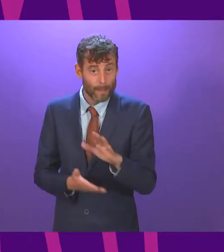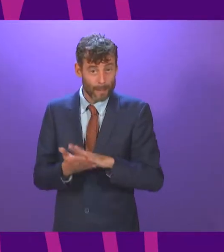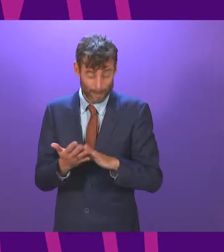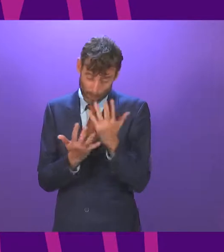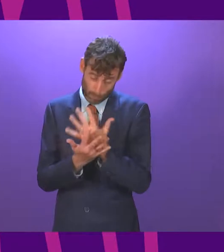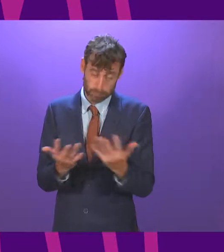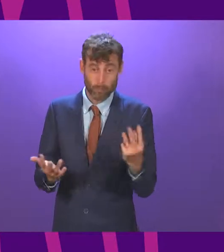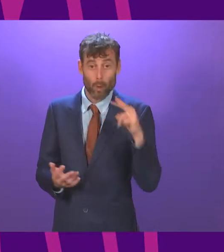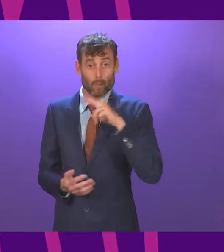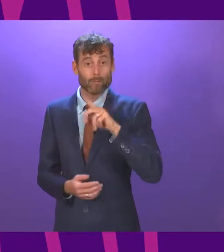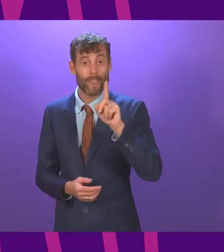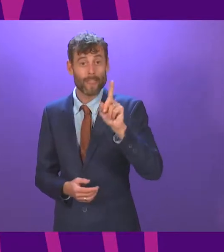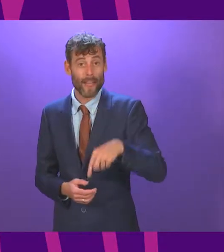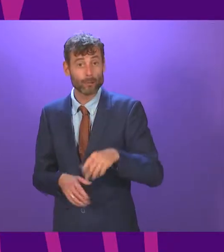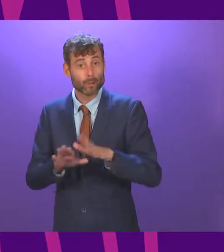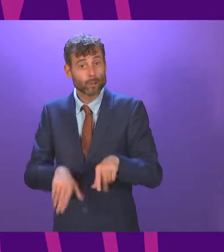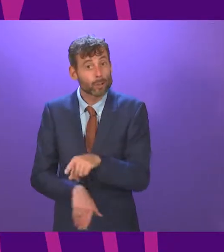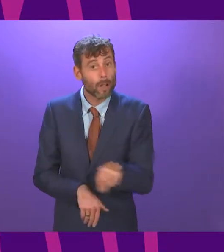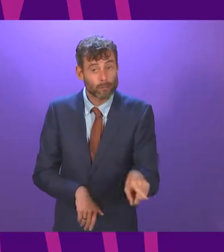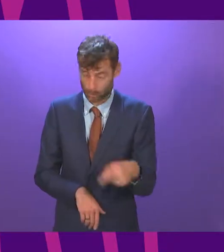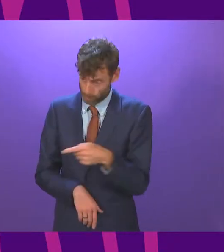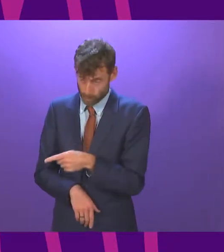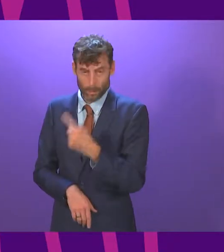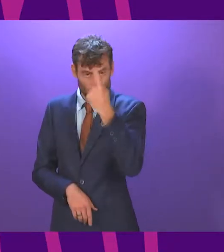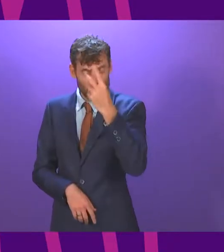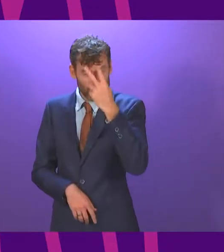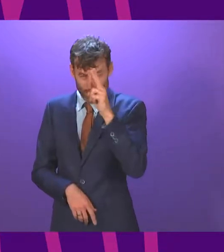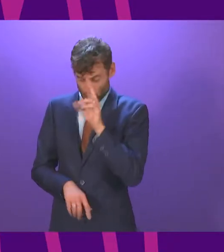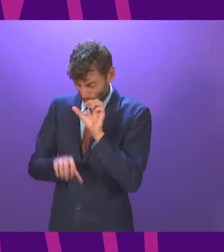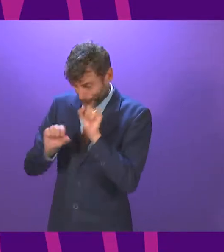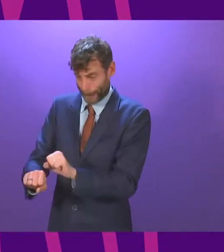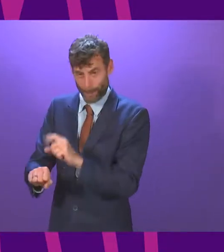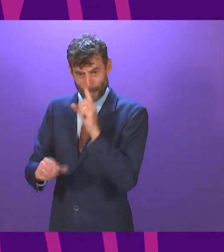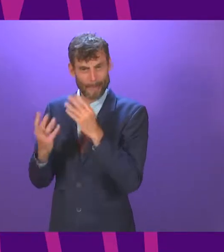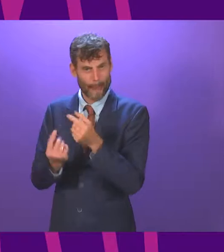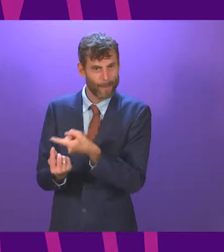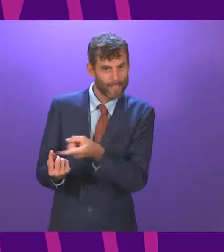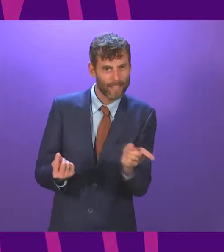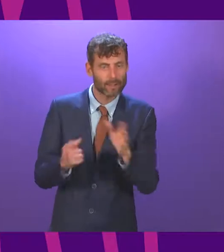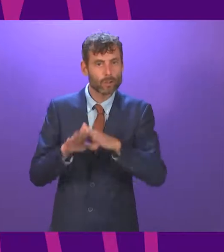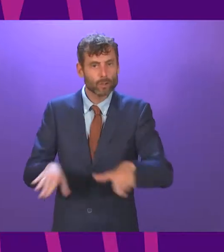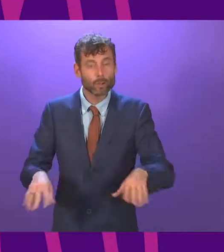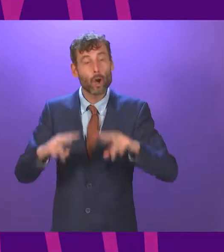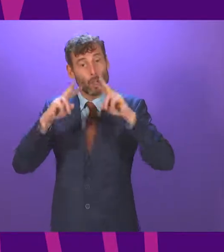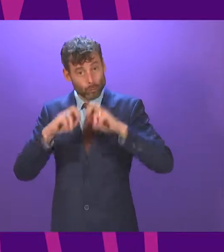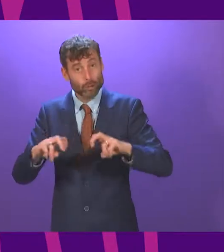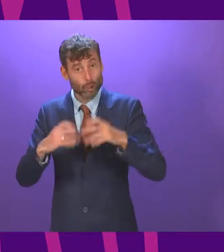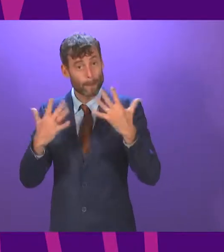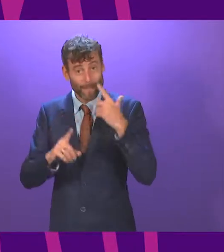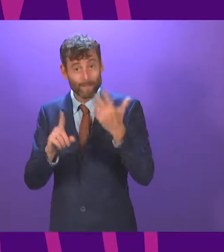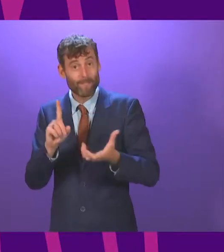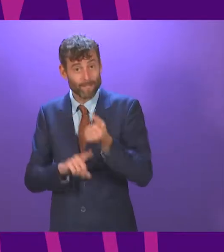The UK Government is rightly saying that it wants to support people back into work as we emerge from the crisis. But research indicates that working families